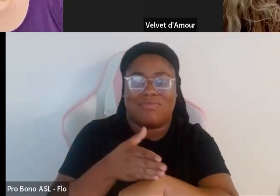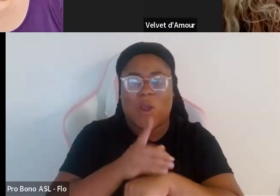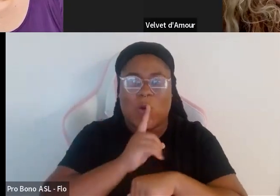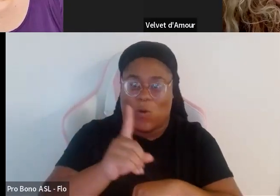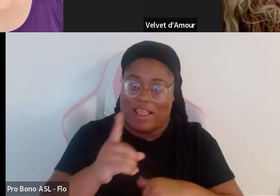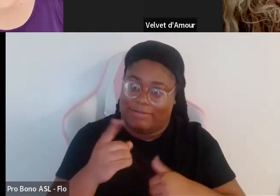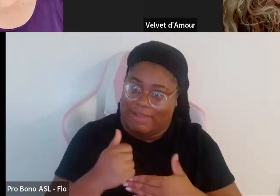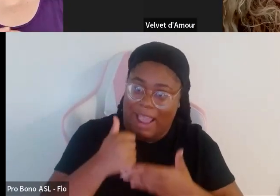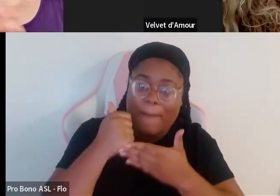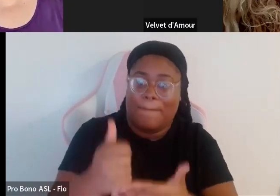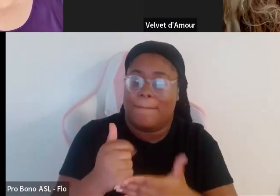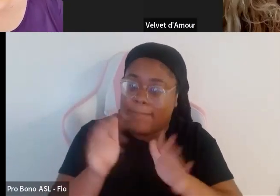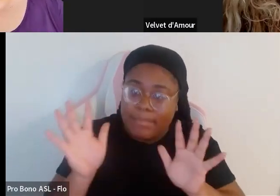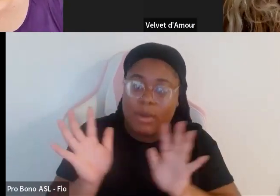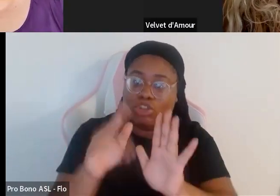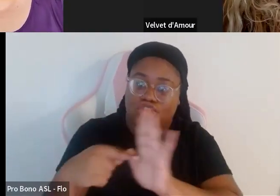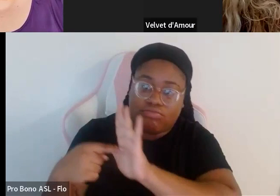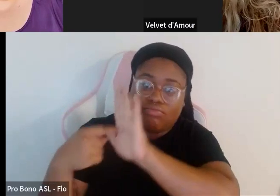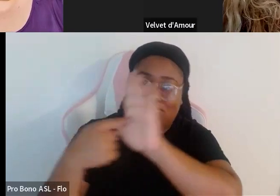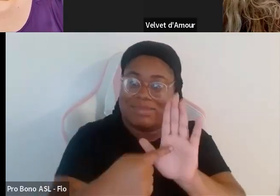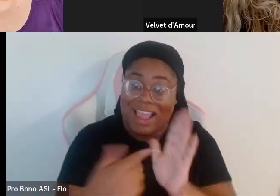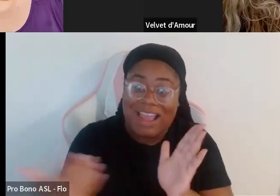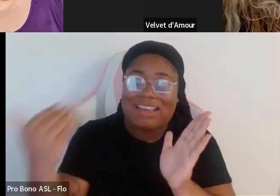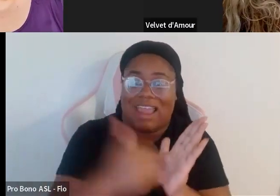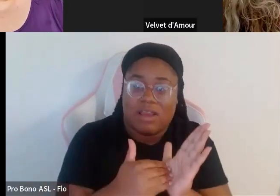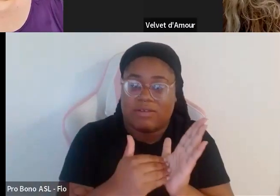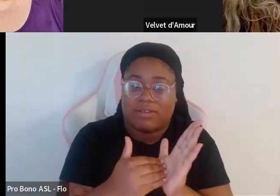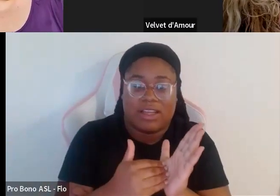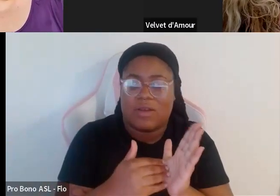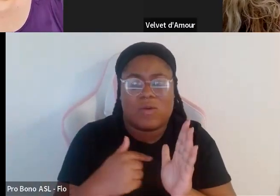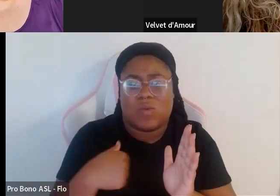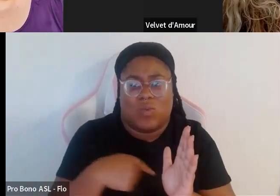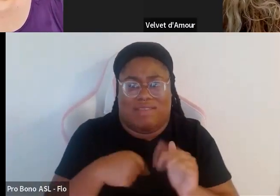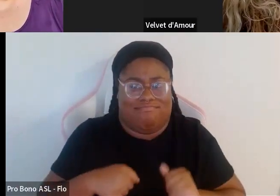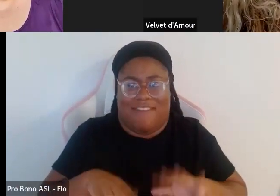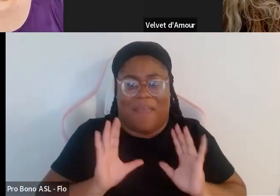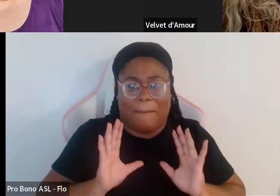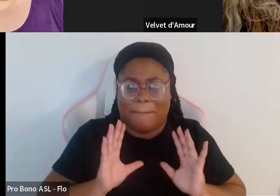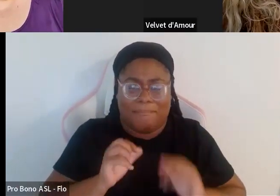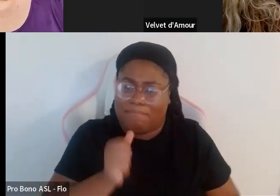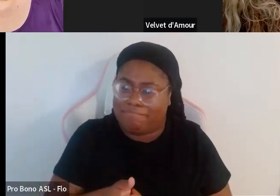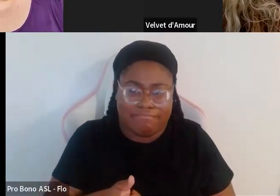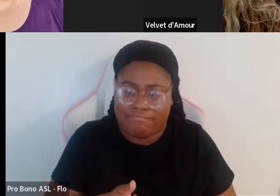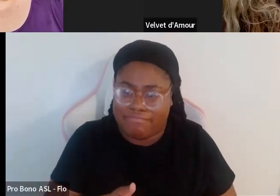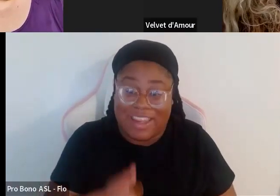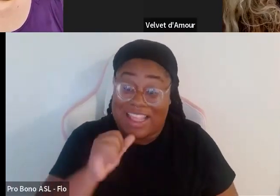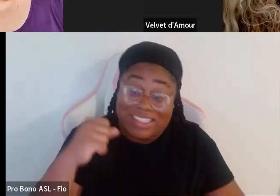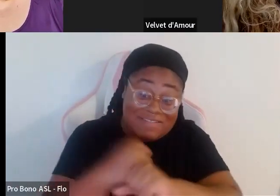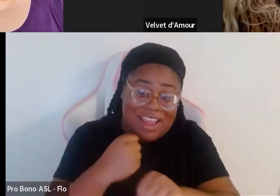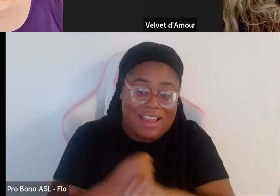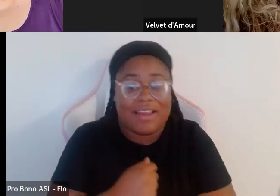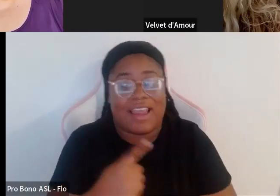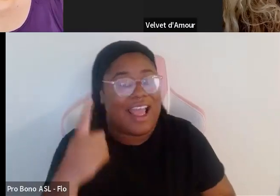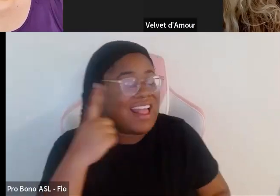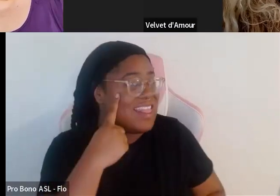in pushing that needle again um we can't give up you know it's just it's a fight that's gonna be on